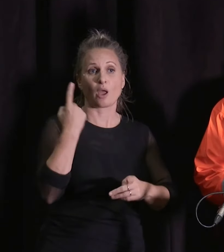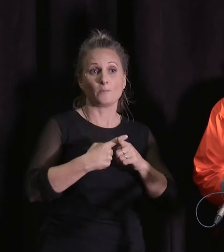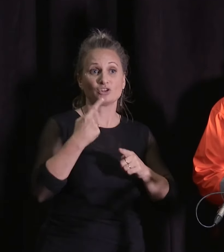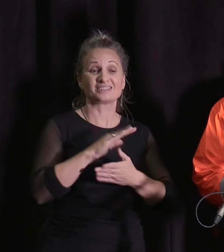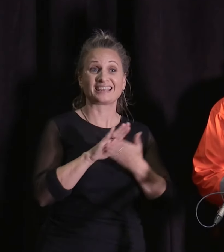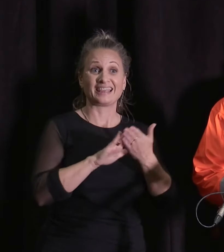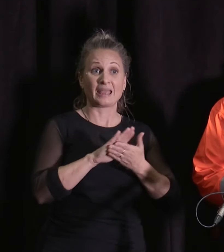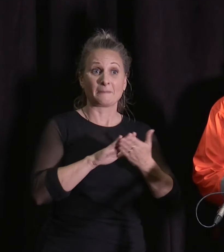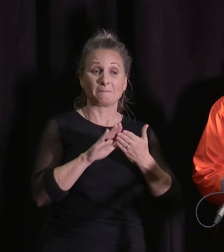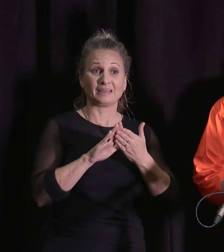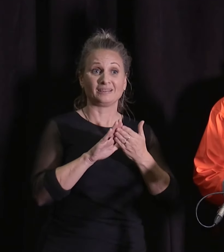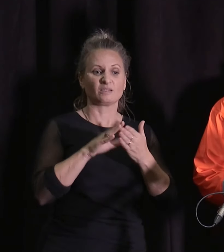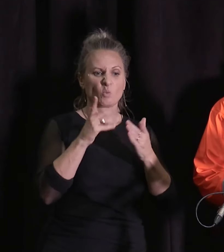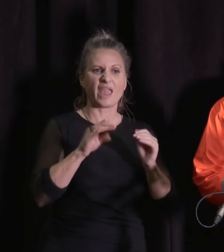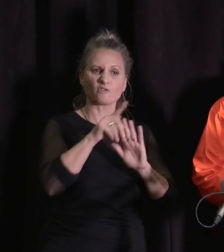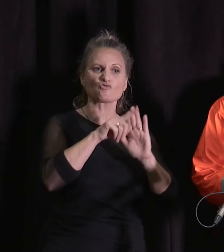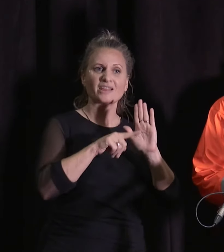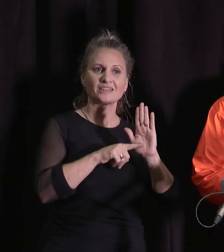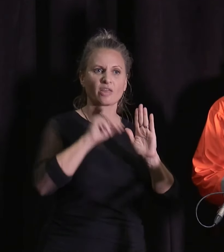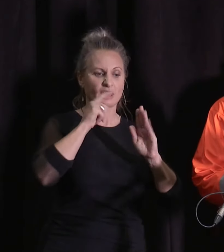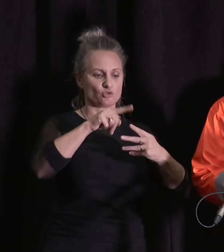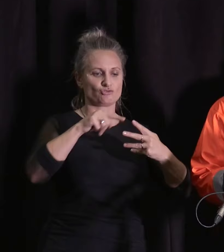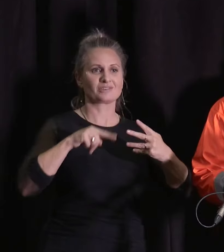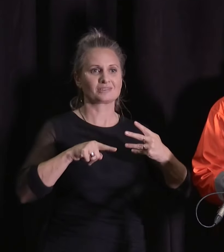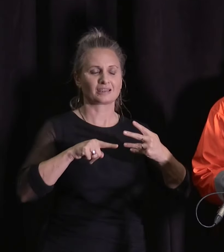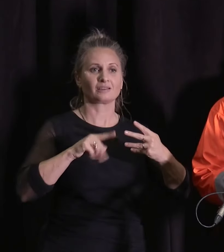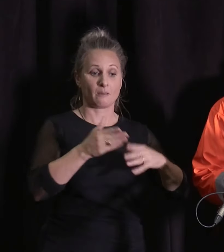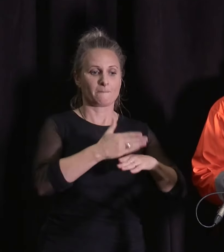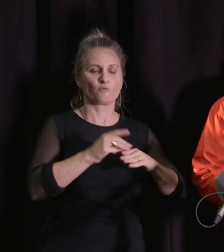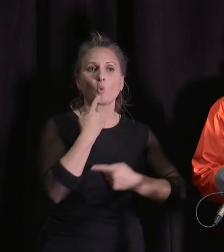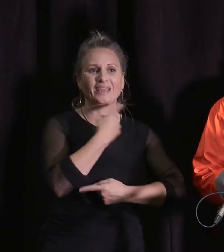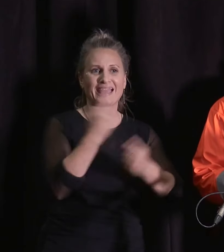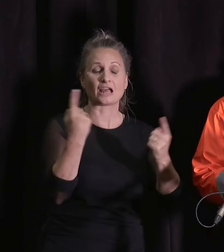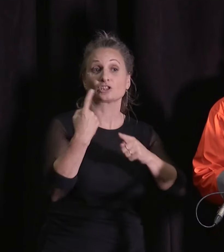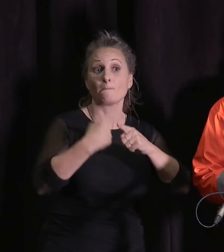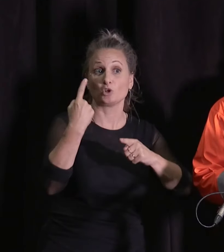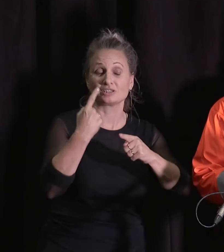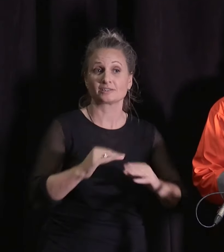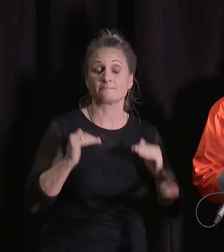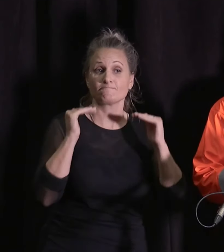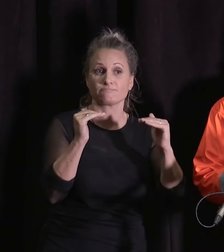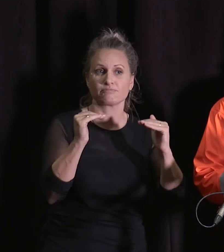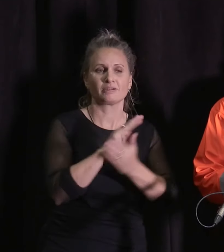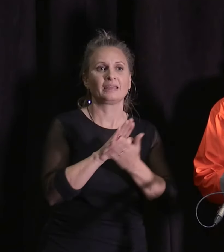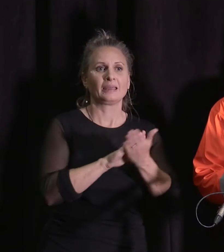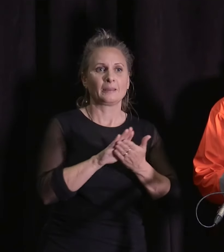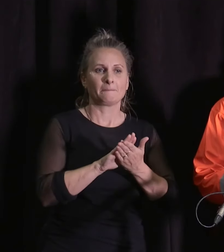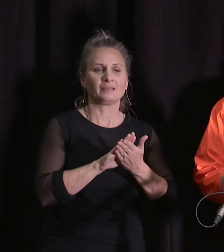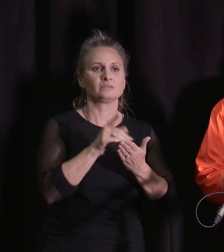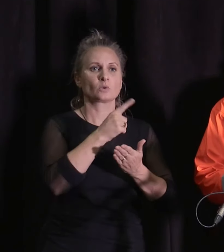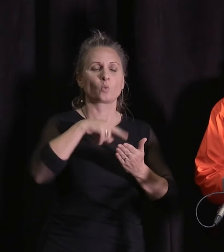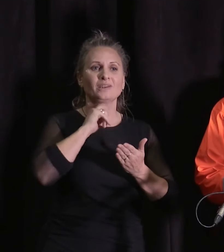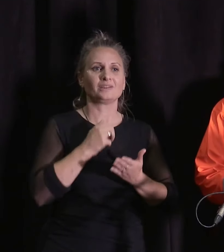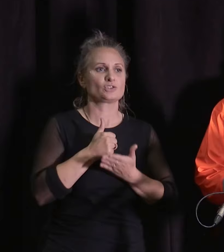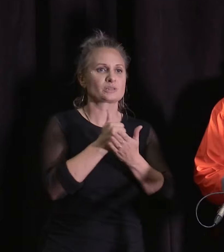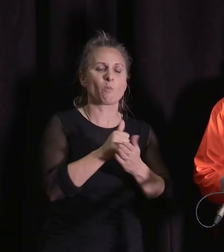emergency has been reached and that means that the local response needs additional support nationally in terms of being